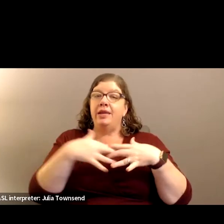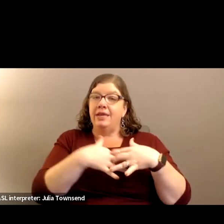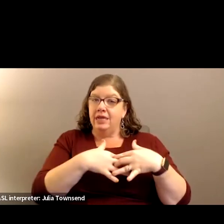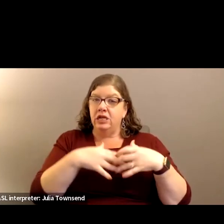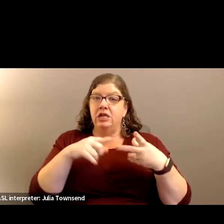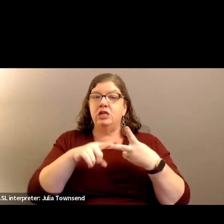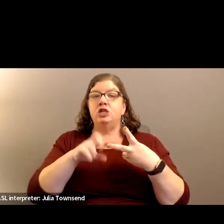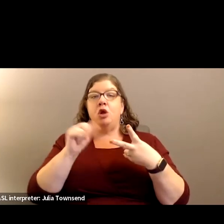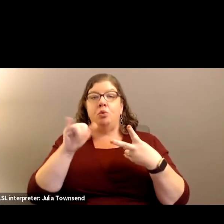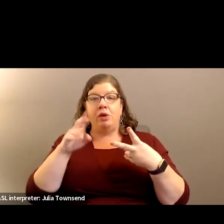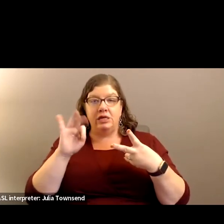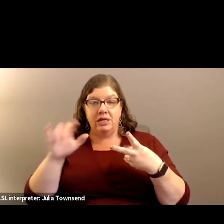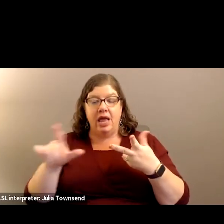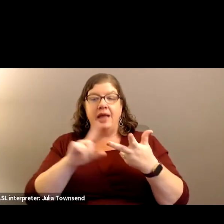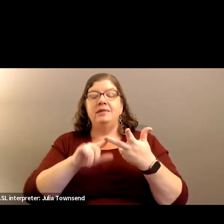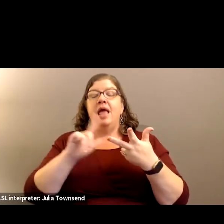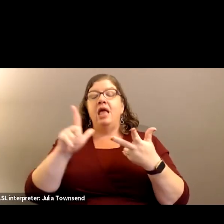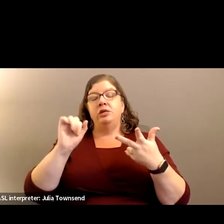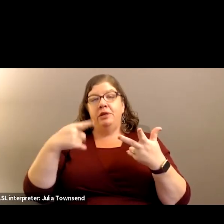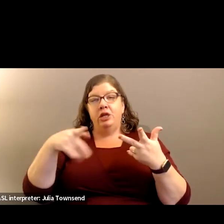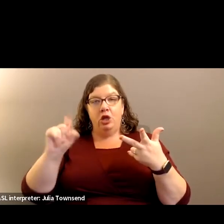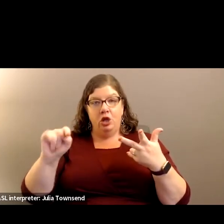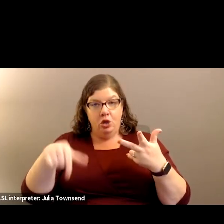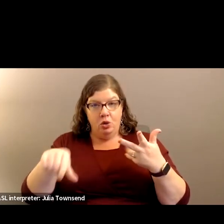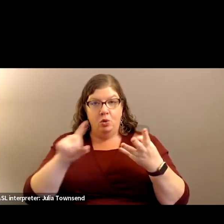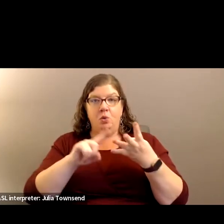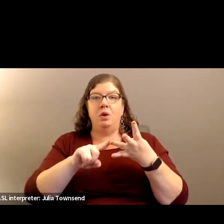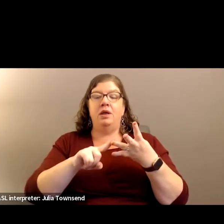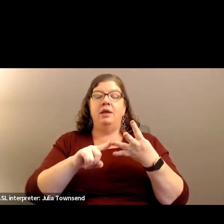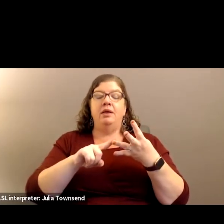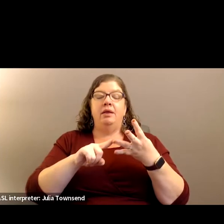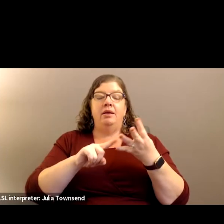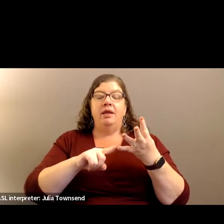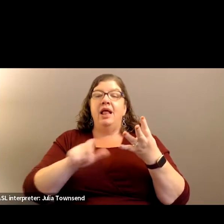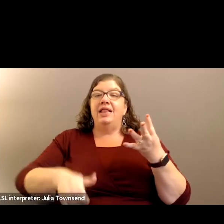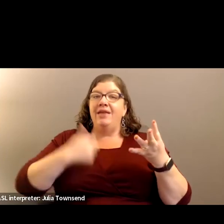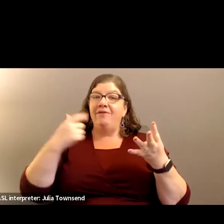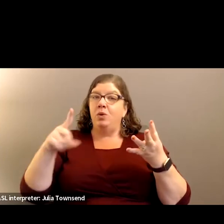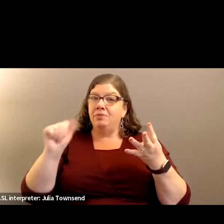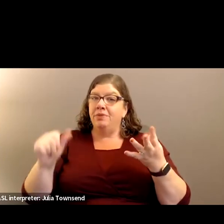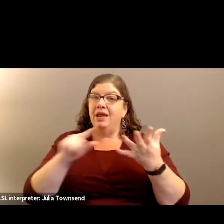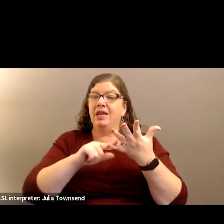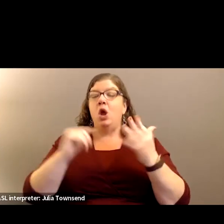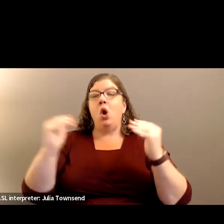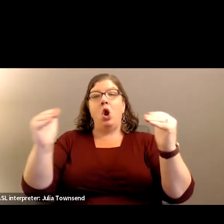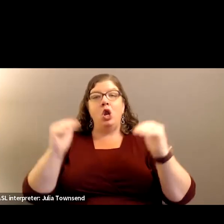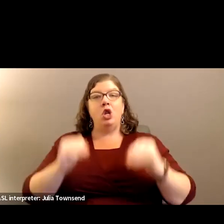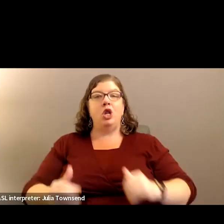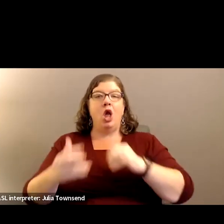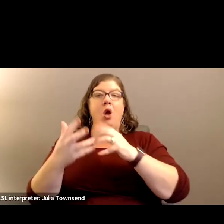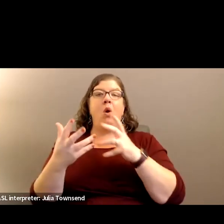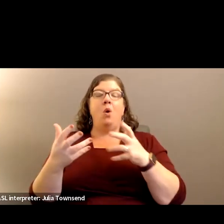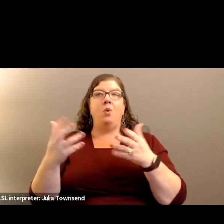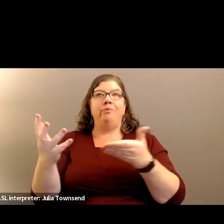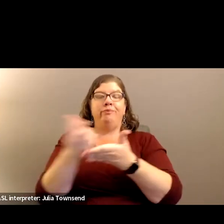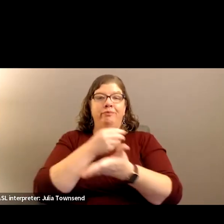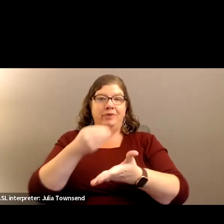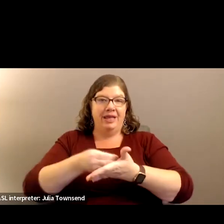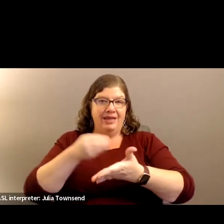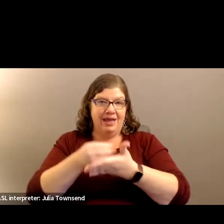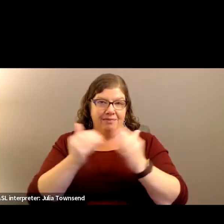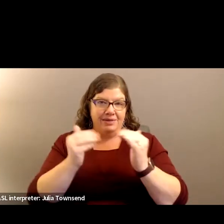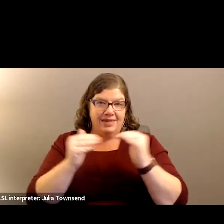racialized, LGBTQ, living with a disability, or of low socioeconomic status.